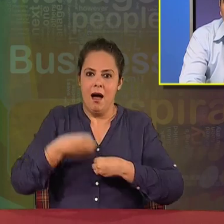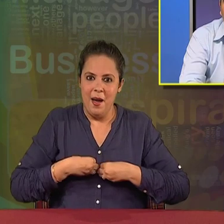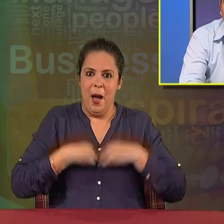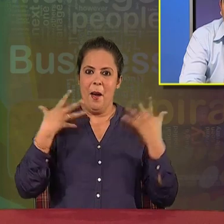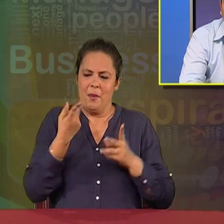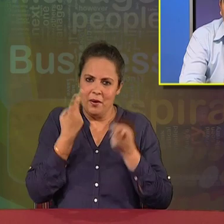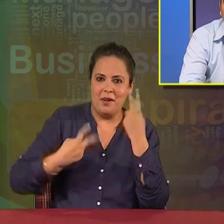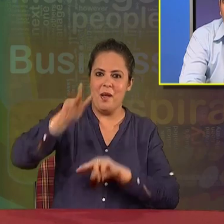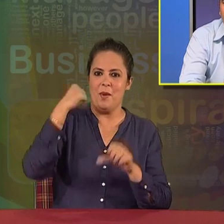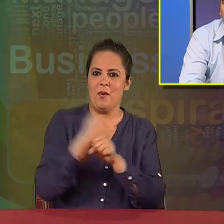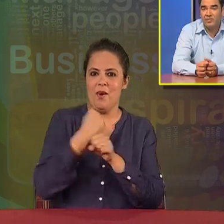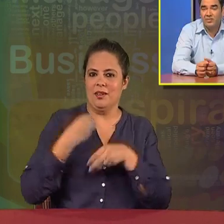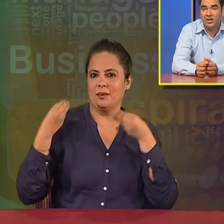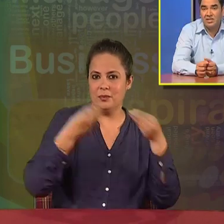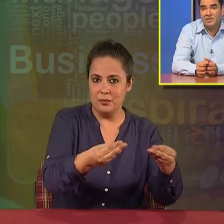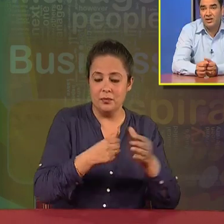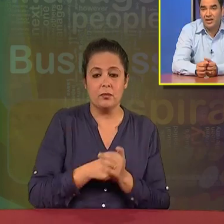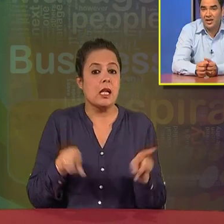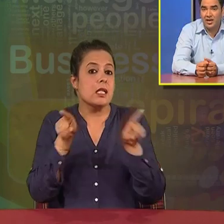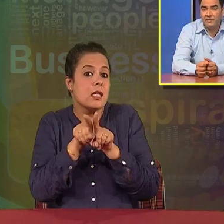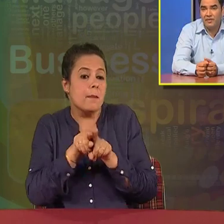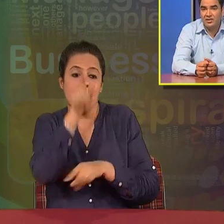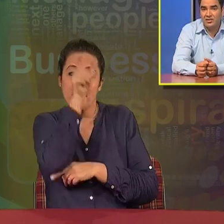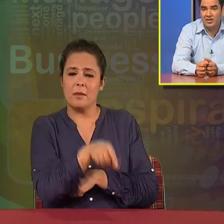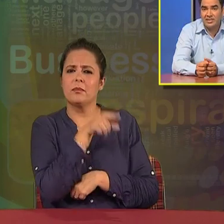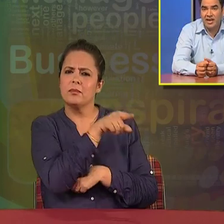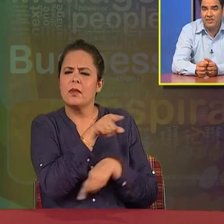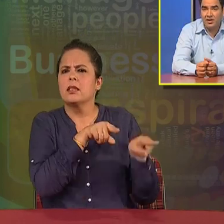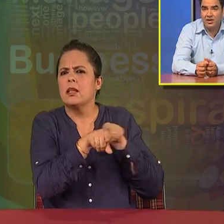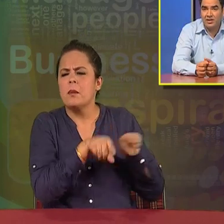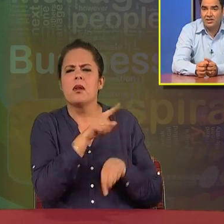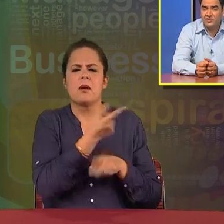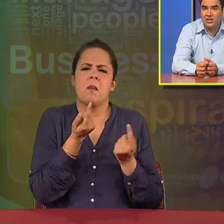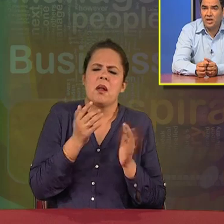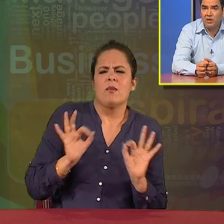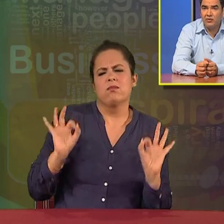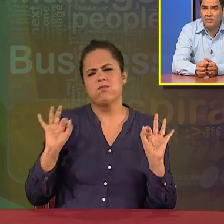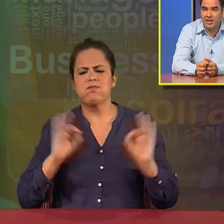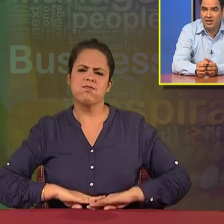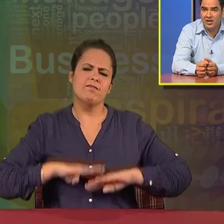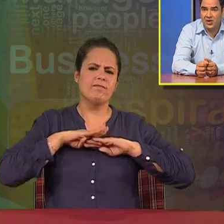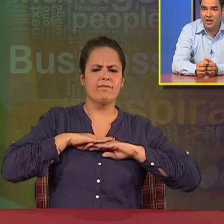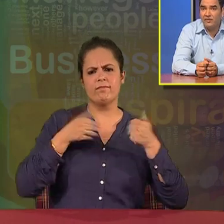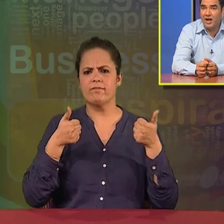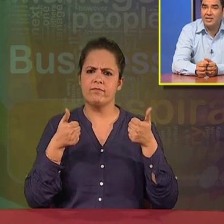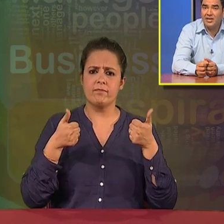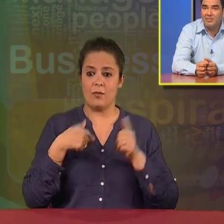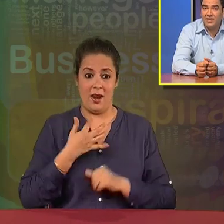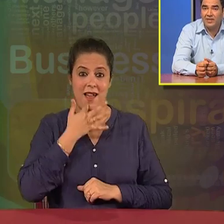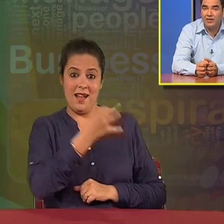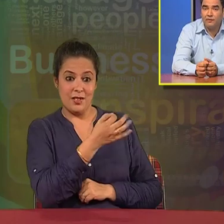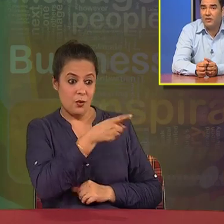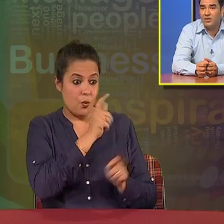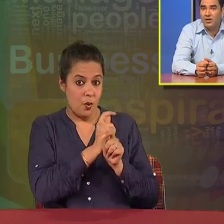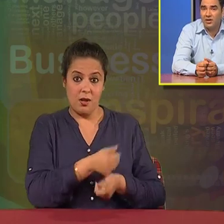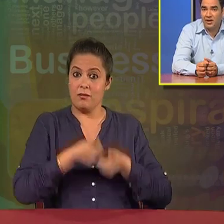to get that financial reward. Similarly, if a person is having sufficient amount of money, and if we ask him